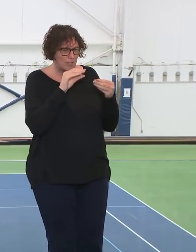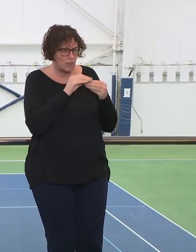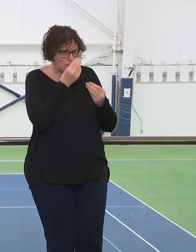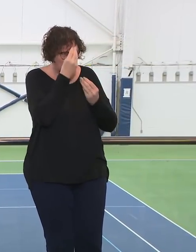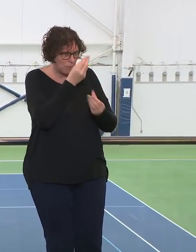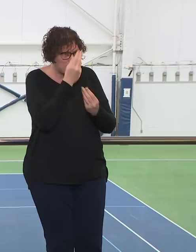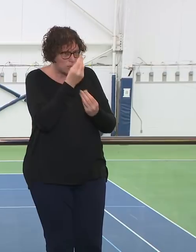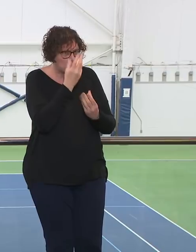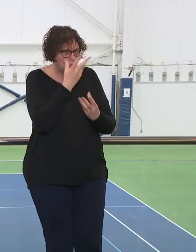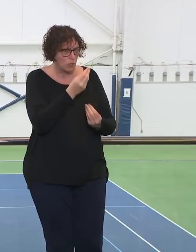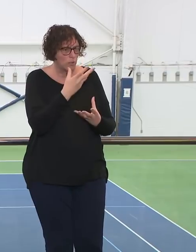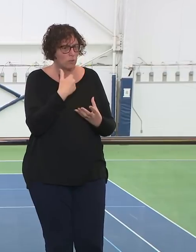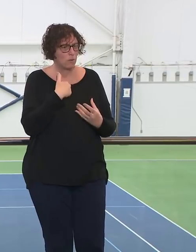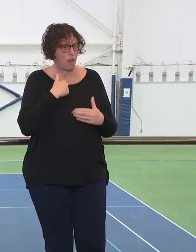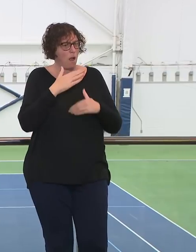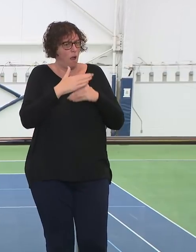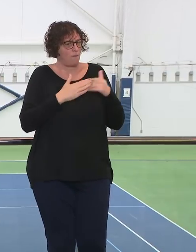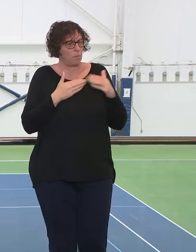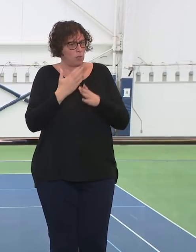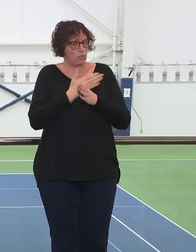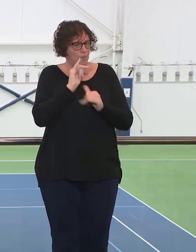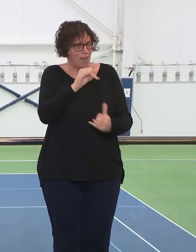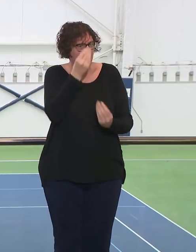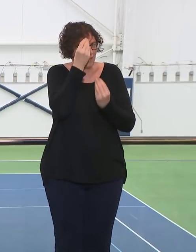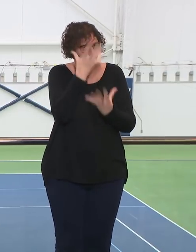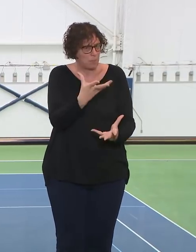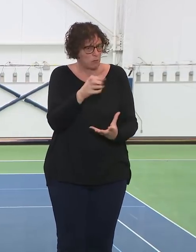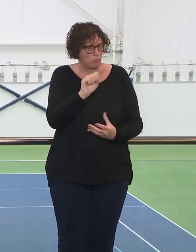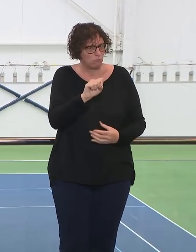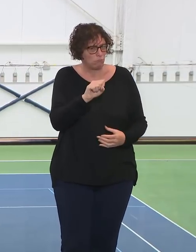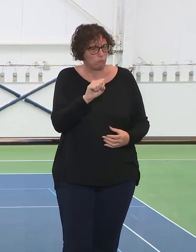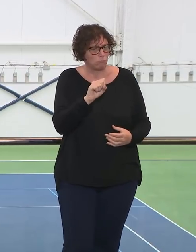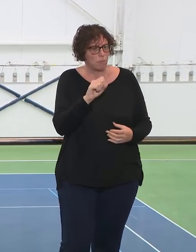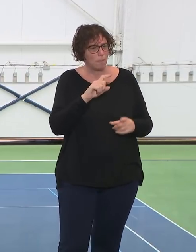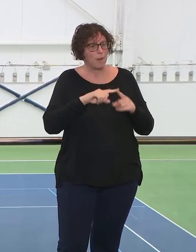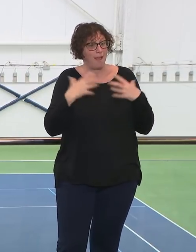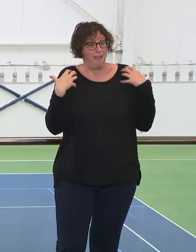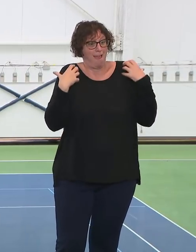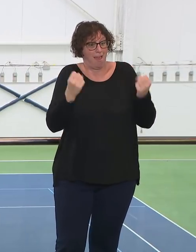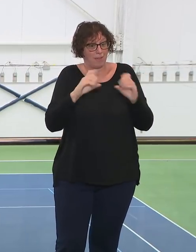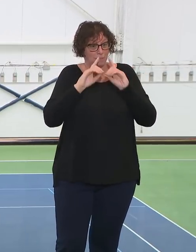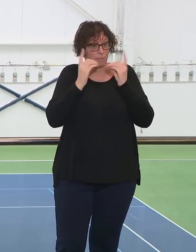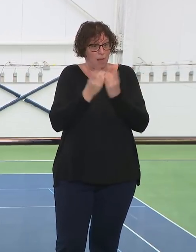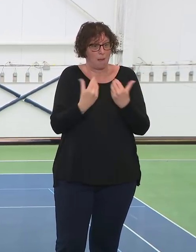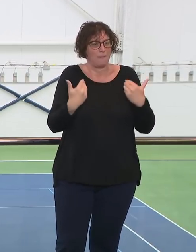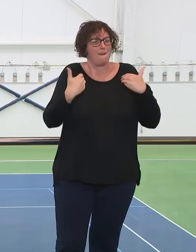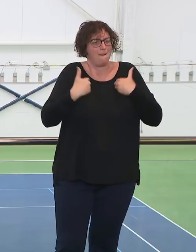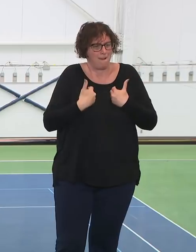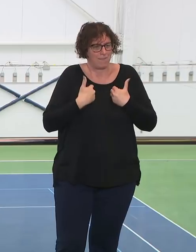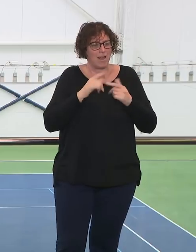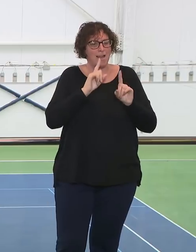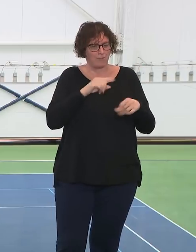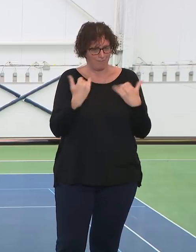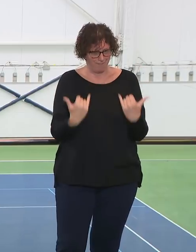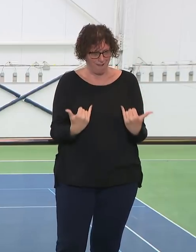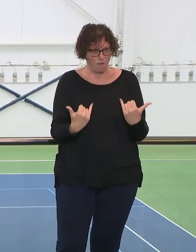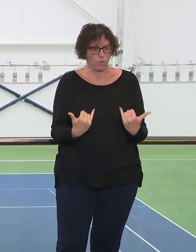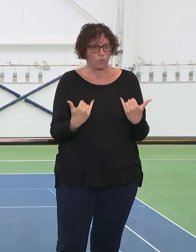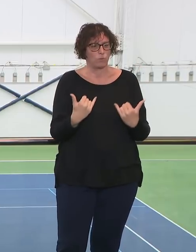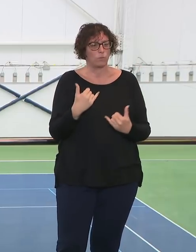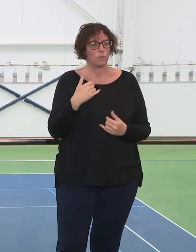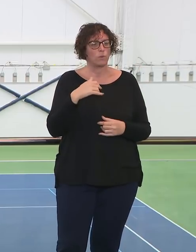the health department to come up with an answer. They haven't already, I guess. So Freddie will follow up today. If there's some specific concern,